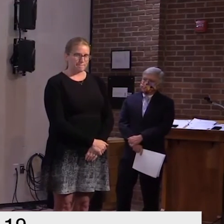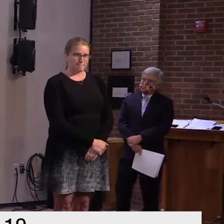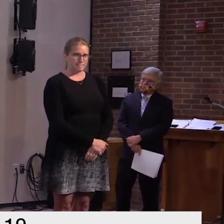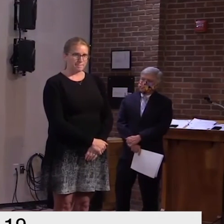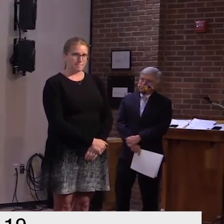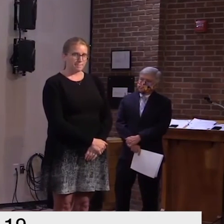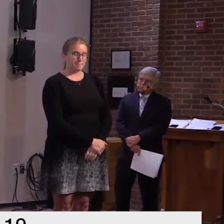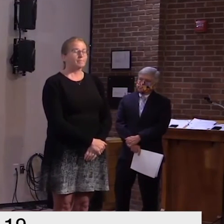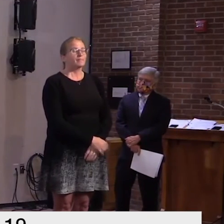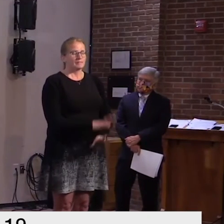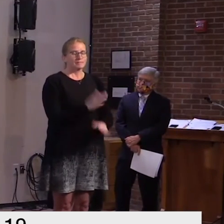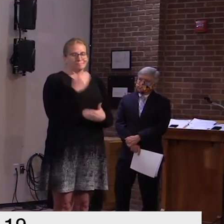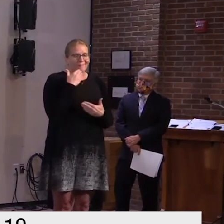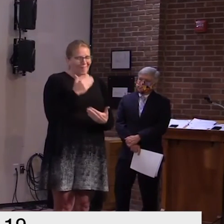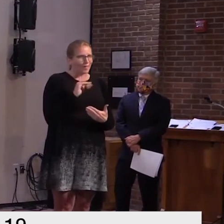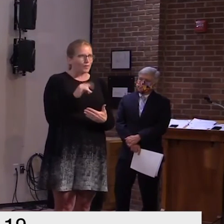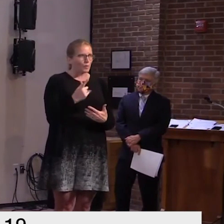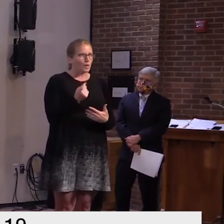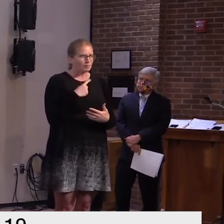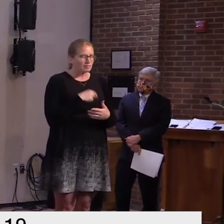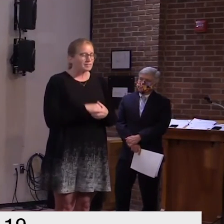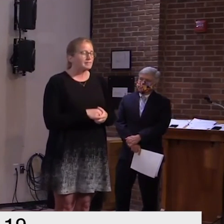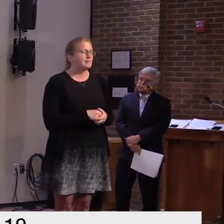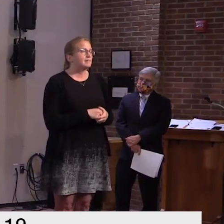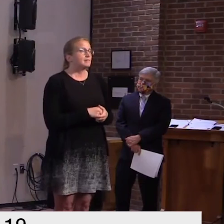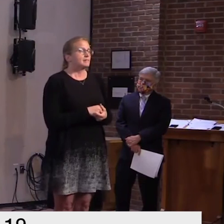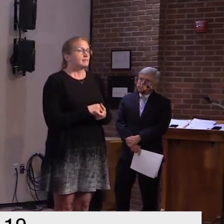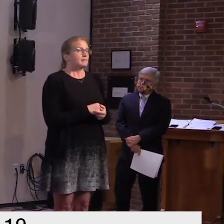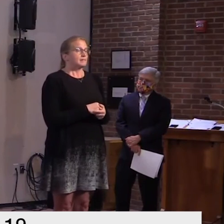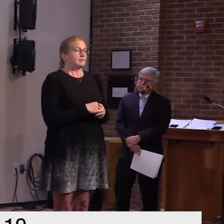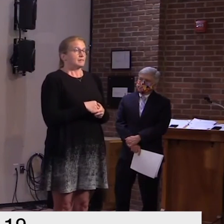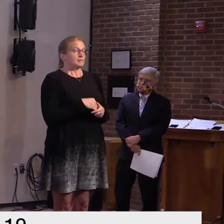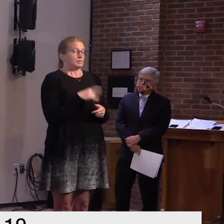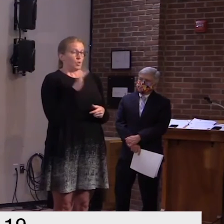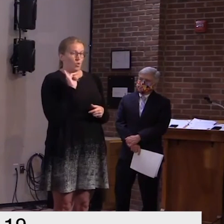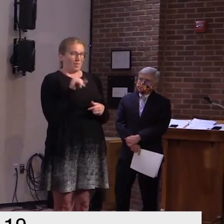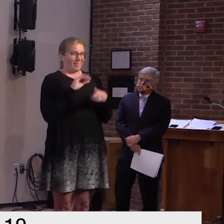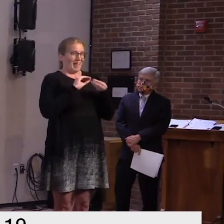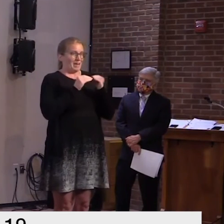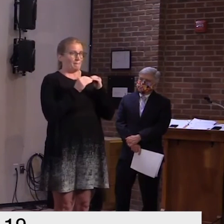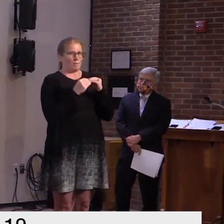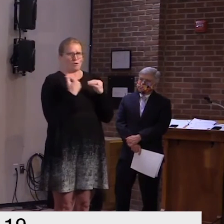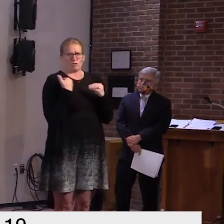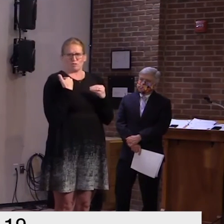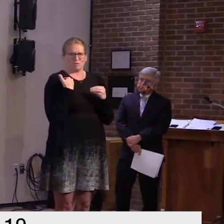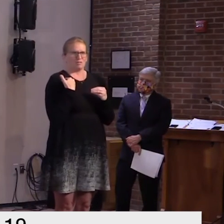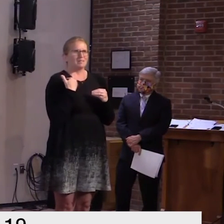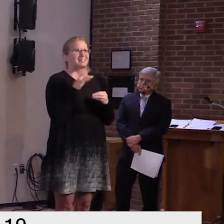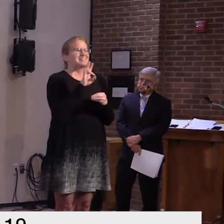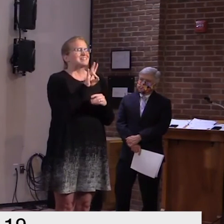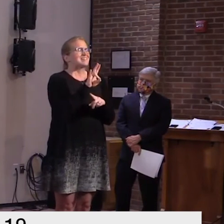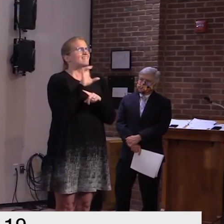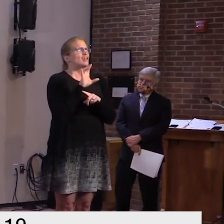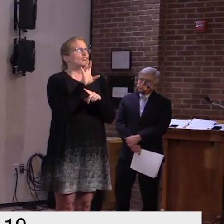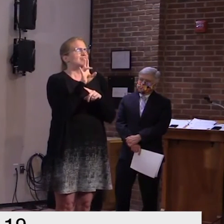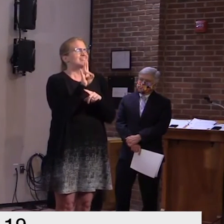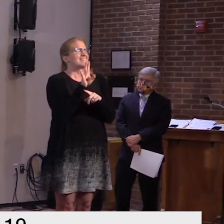so thank you for the question the precise number that i had earlier in the week was 779